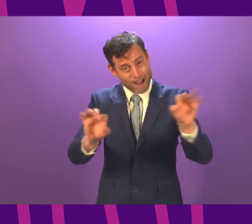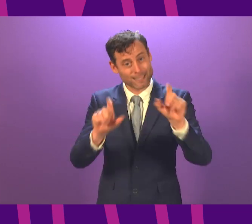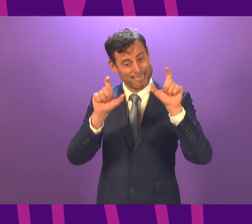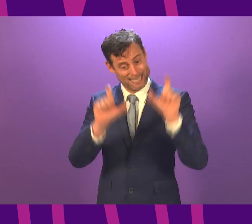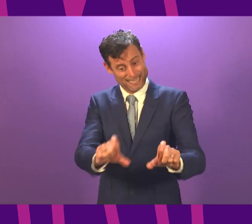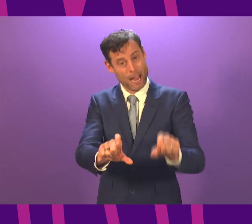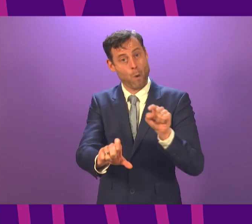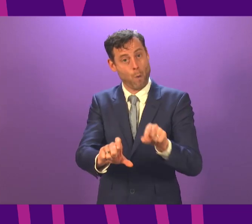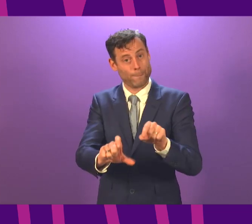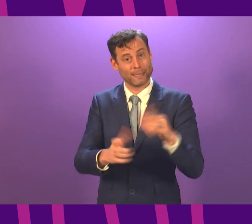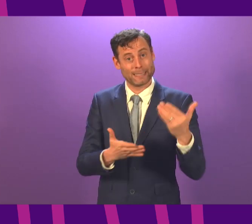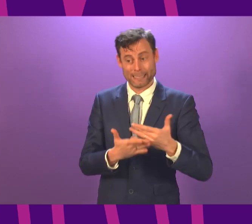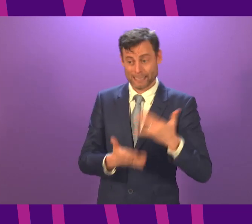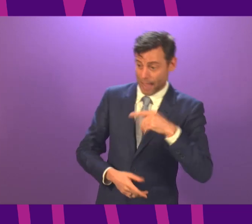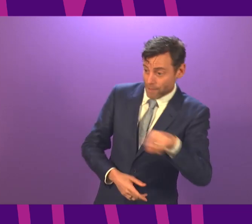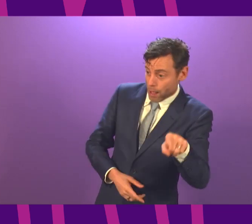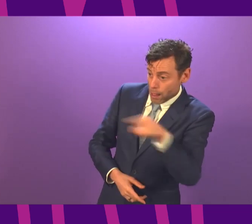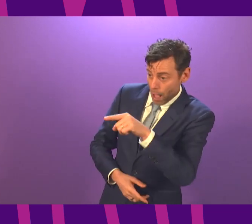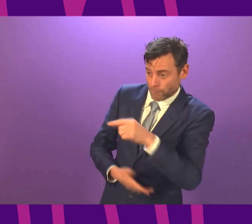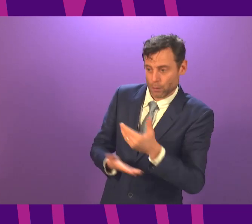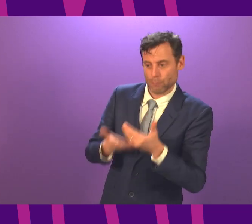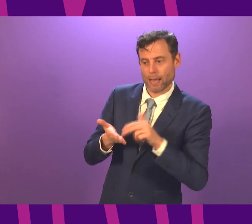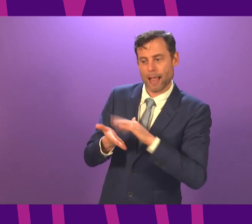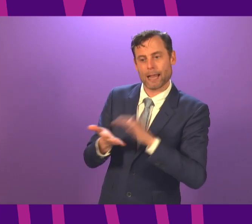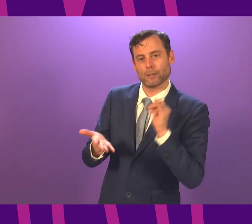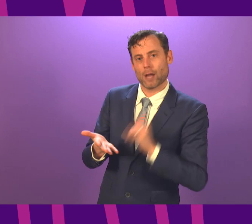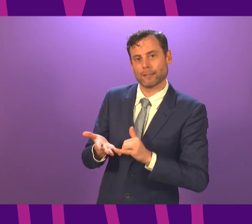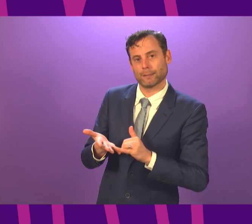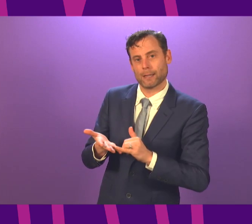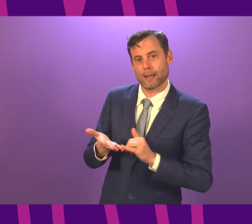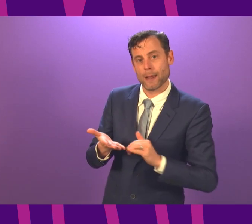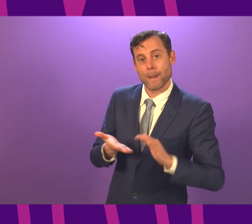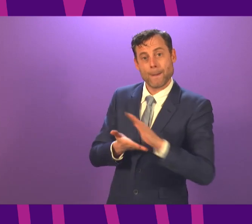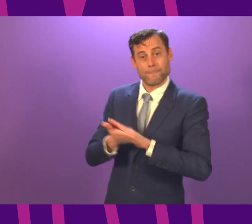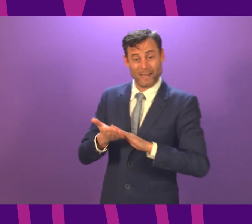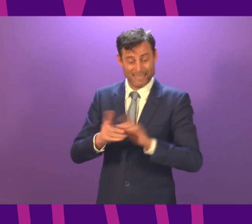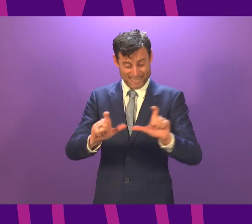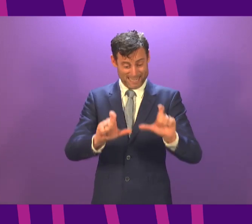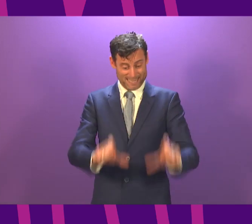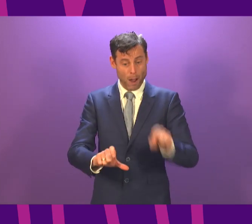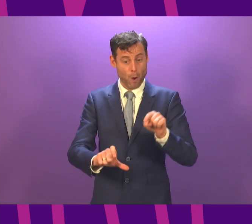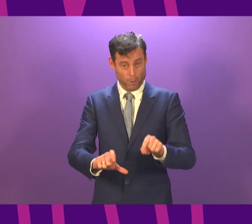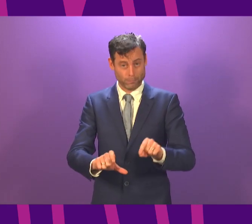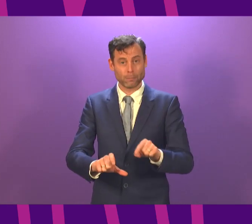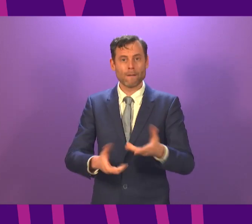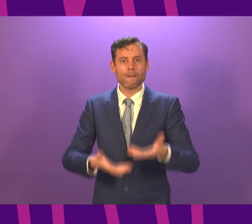save lives, protect the NHS. If we do this, we give the vaccine the time it needs to get ahead and ultimately win this race. I know